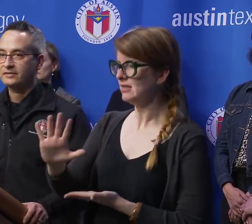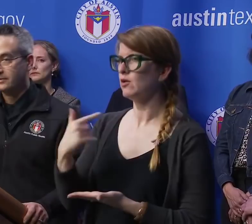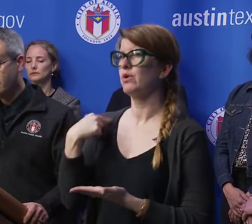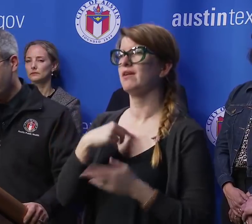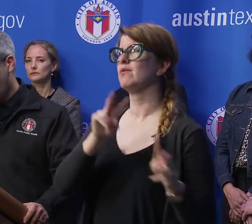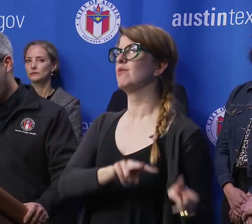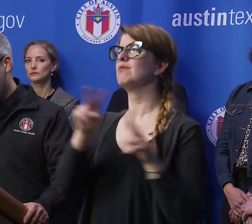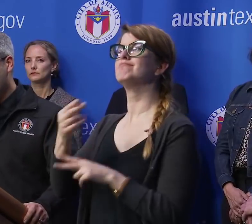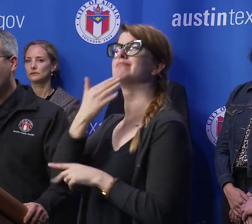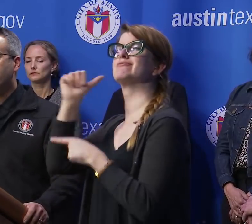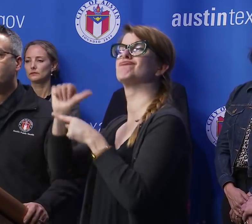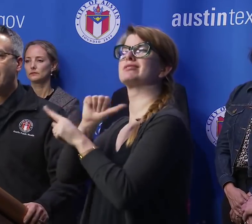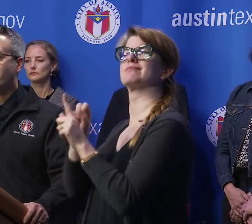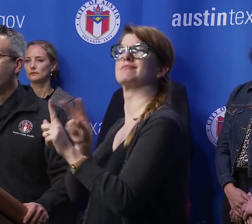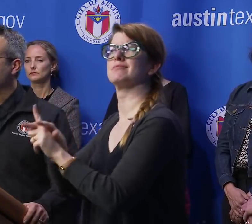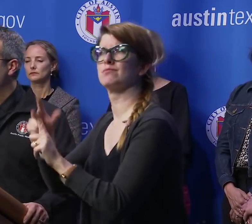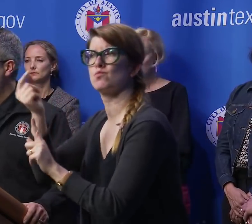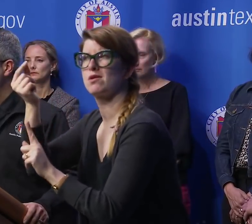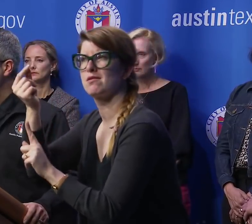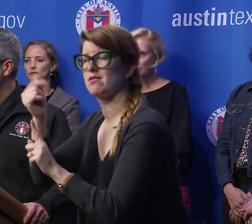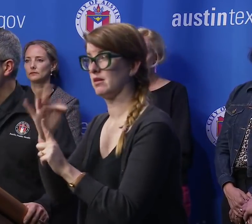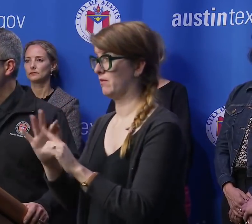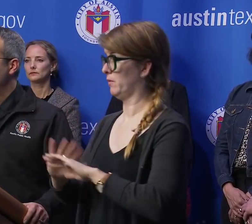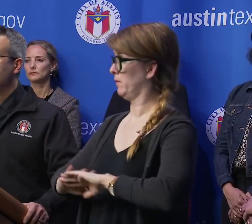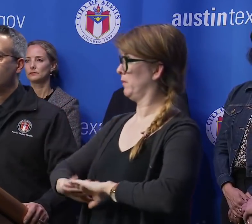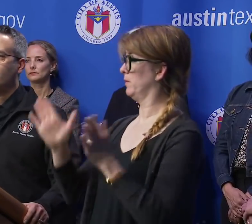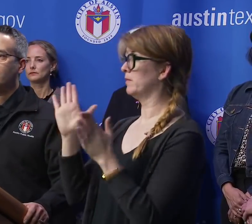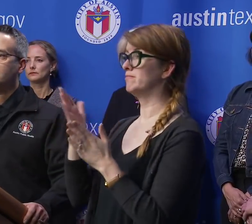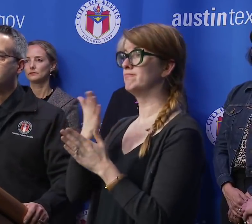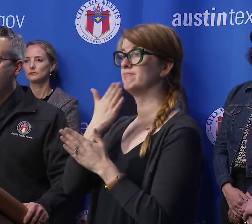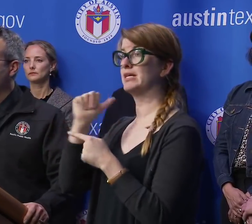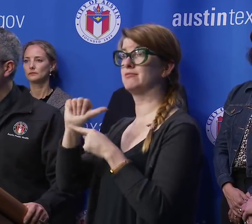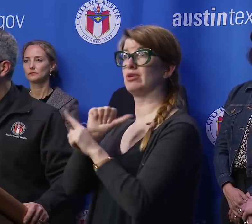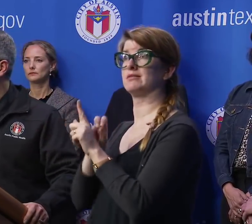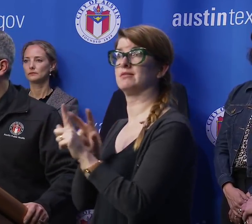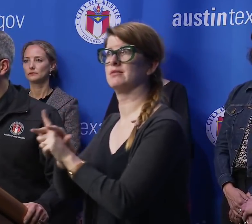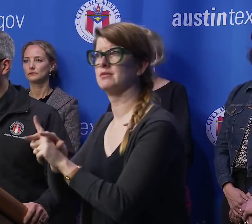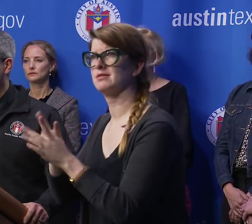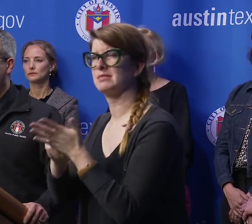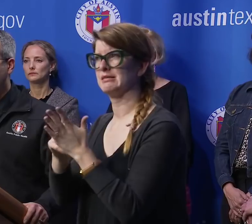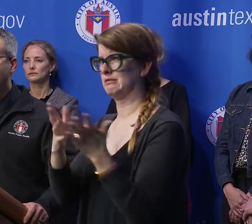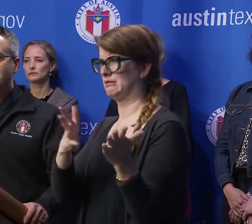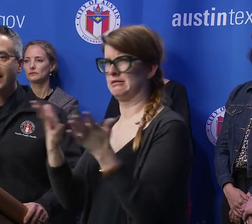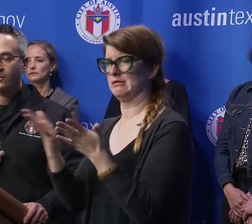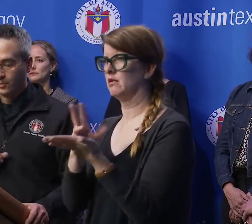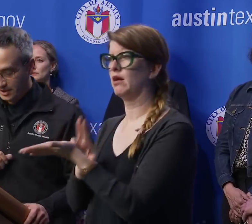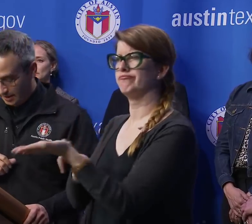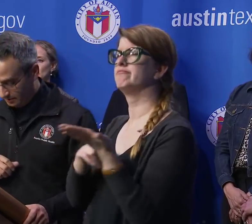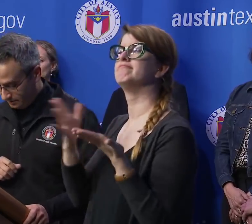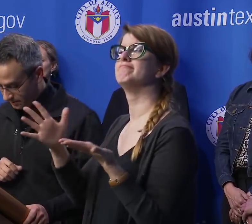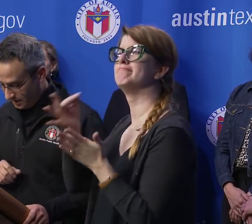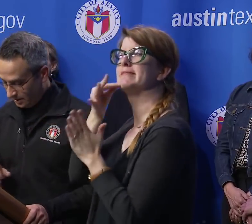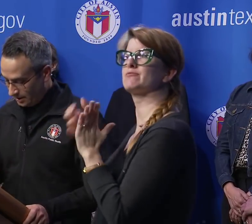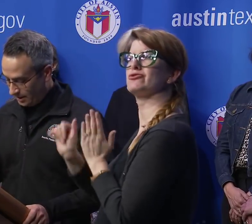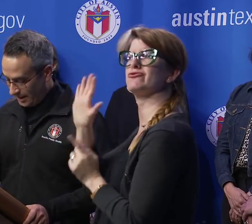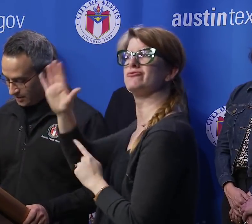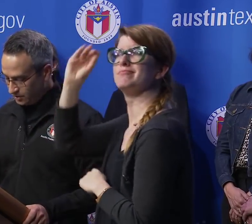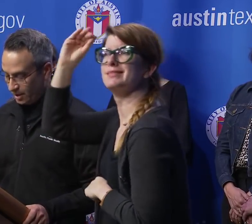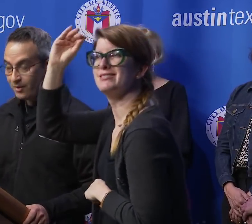best practice. And when we don't have best practice, we look to expert opinion. And that's exactly what we did.